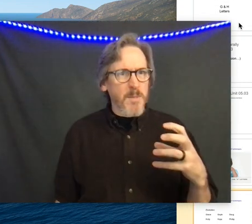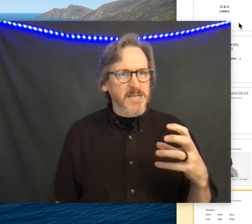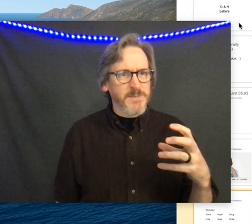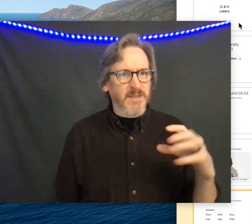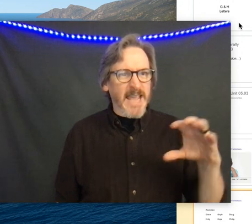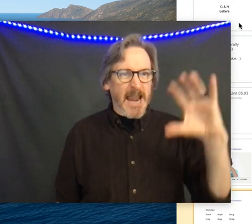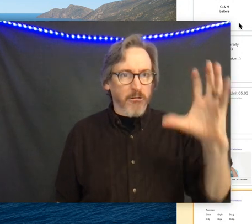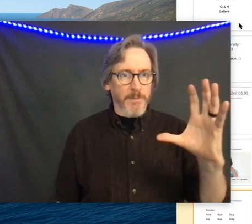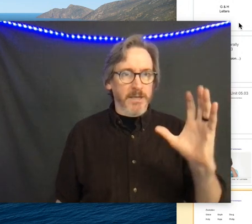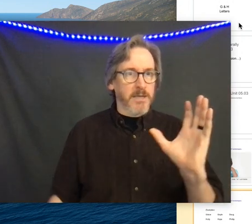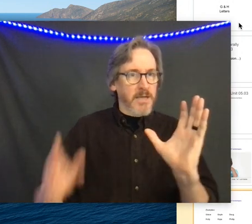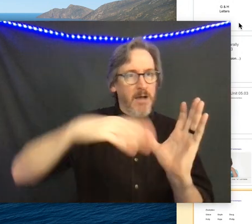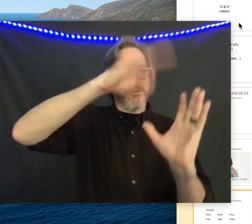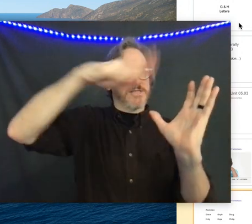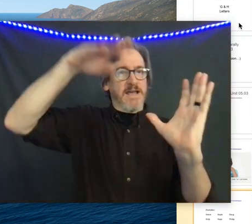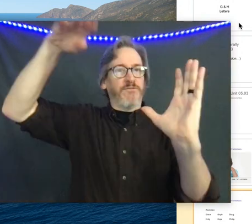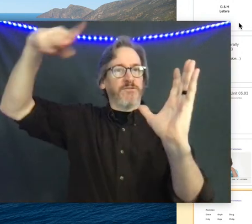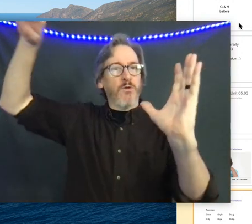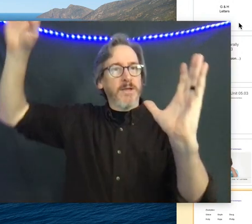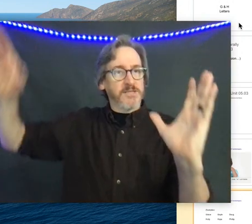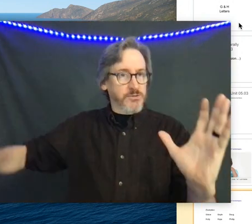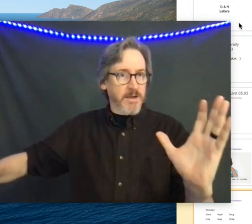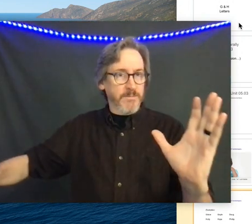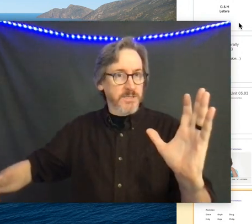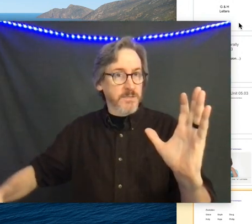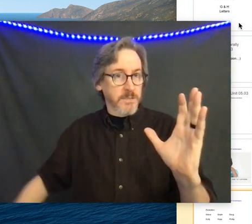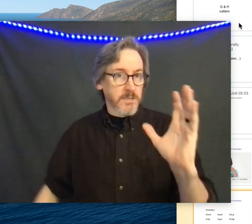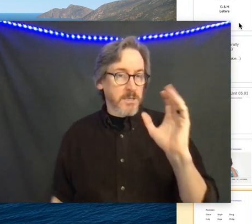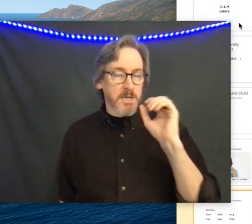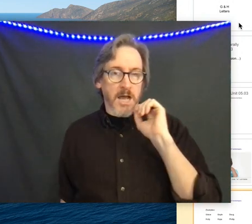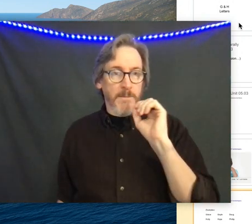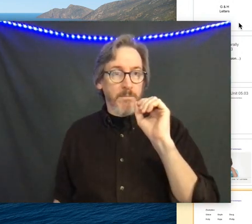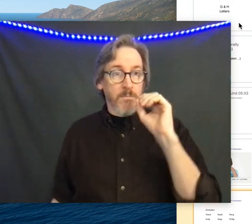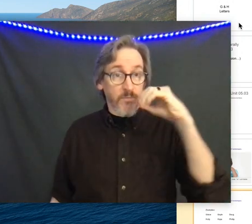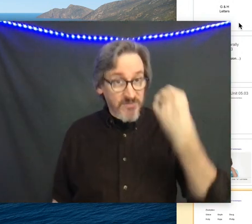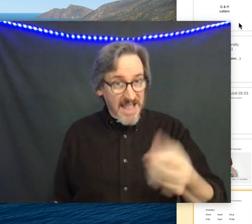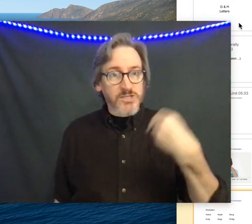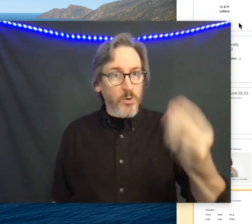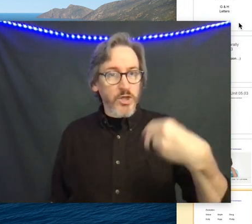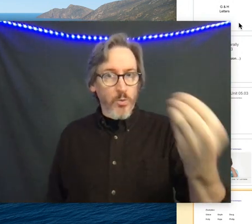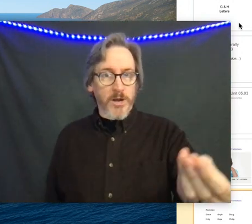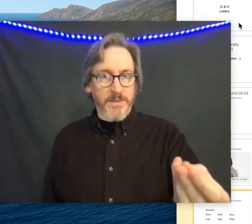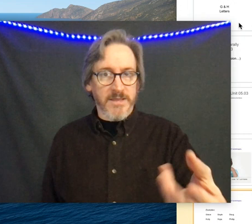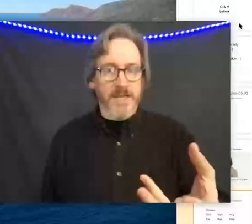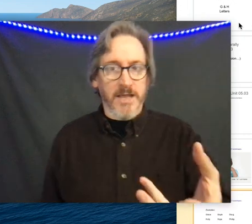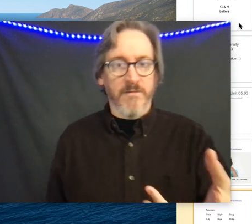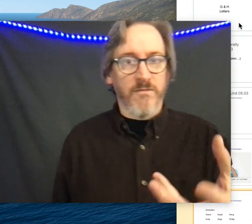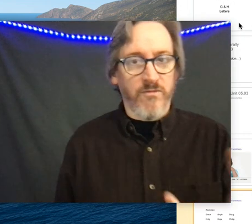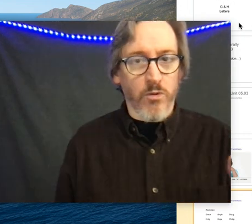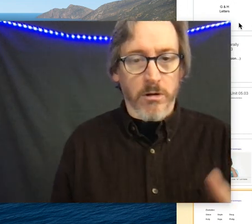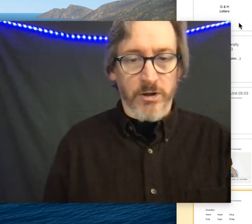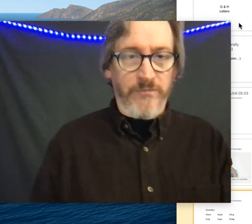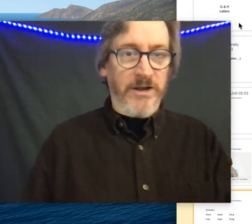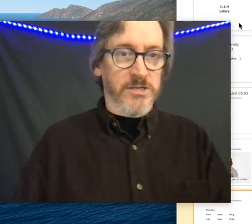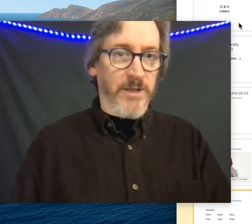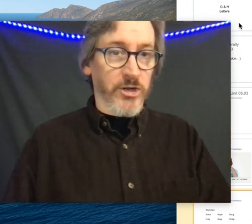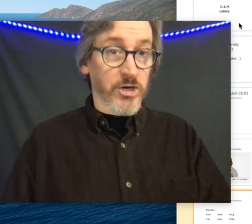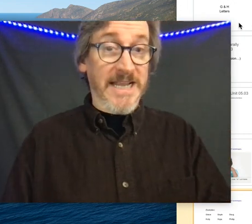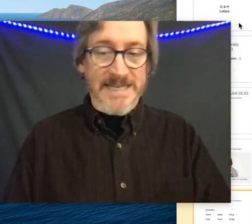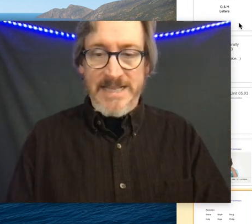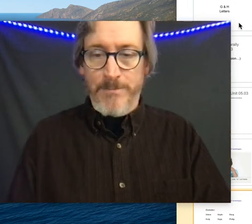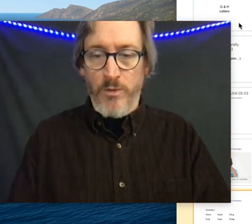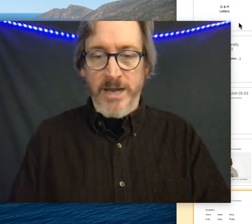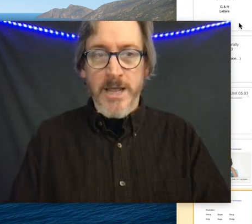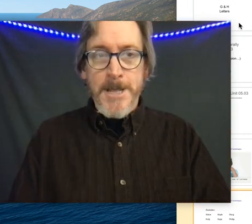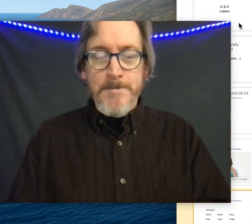Sometimes it reminds me of like Arabic, how there's that flowing script. That's what you want to be thinking of for your fingerspelling.